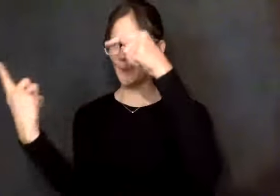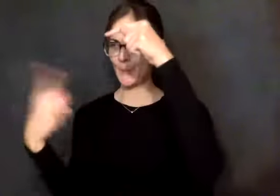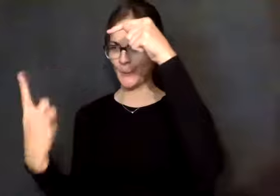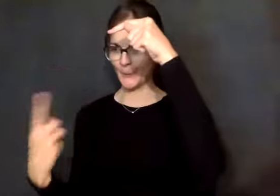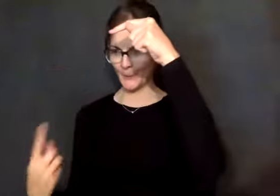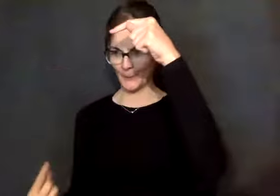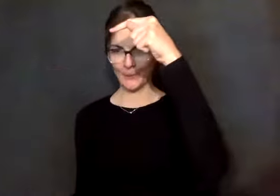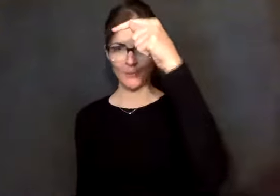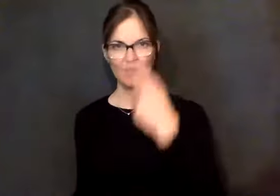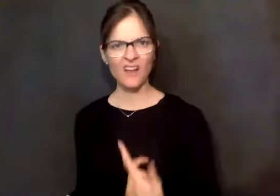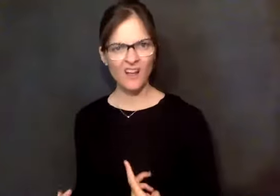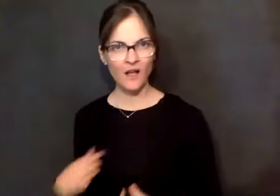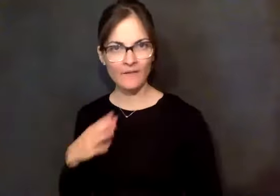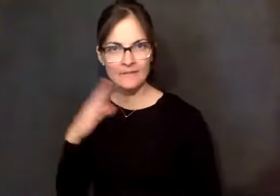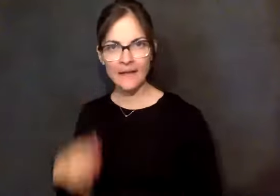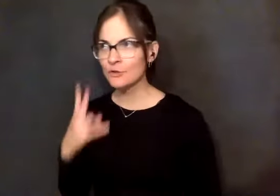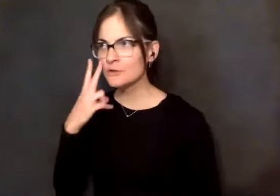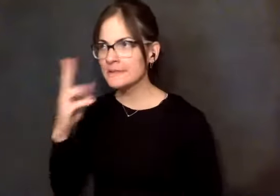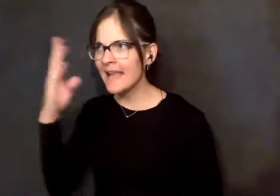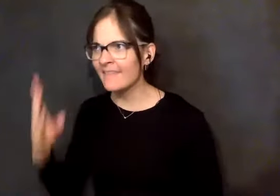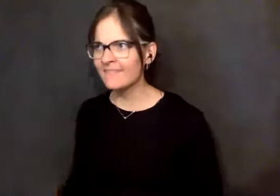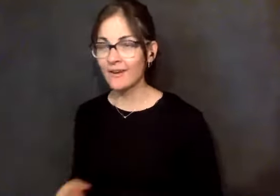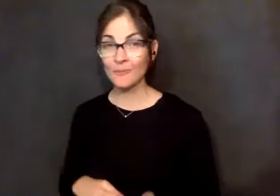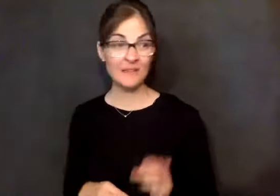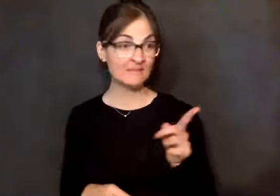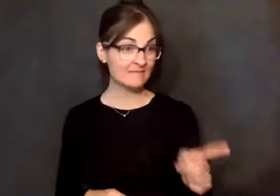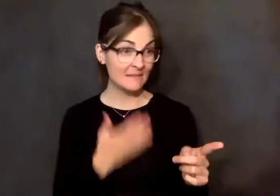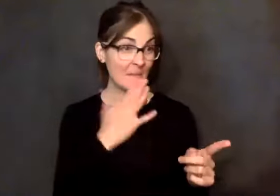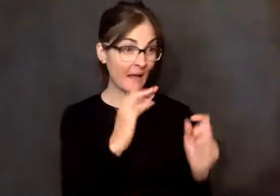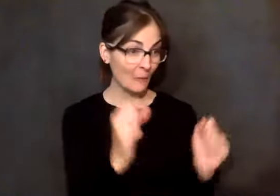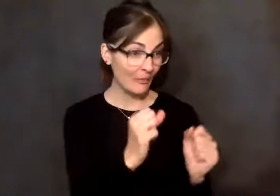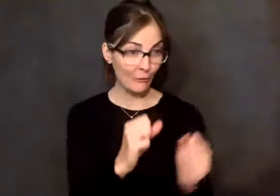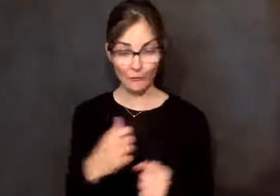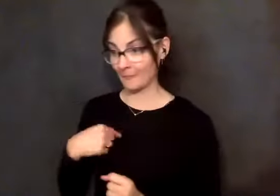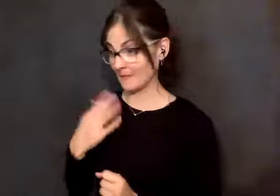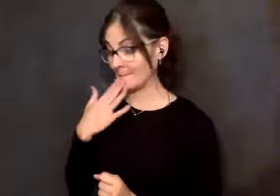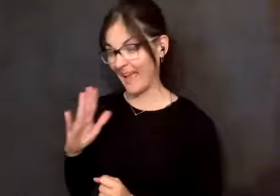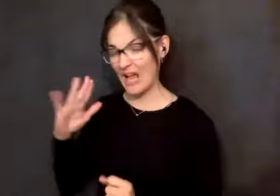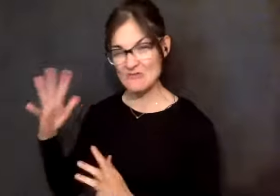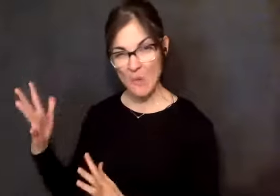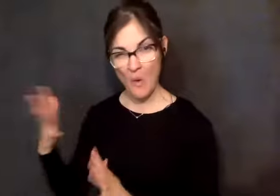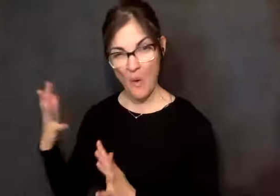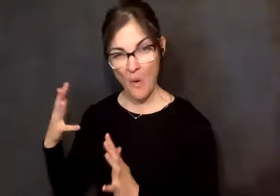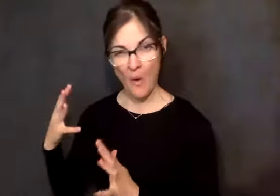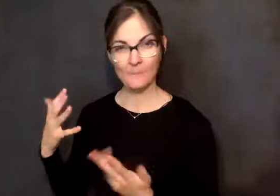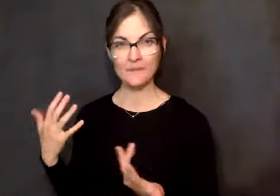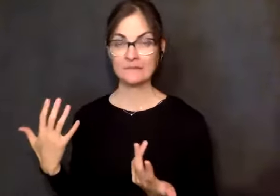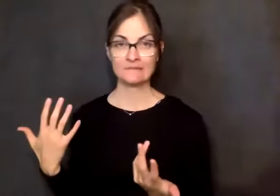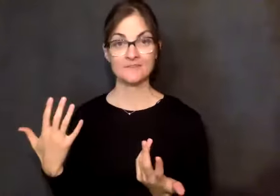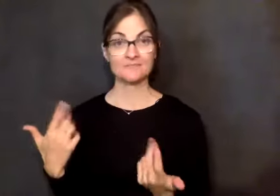I've never seen that in my life, where I live. So who knows how this all goes? But we do know one thing. God is in control. So